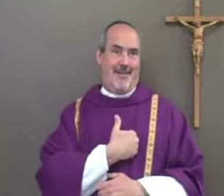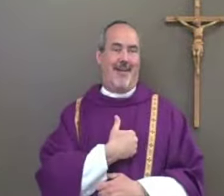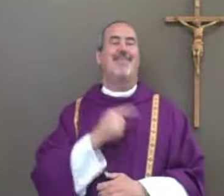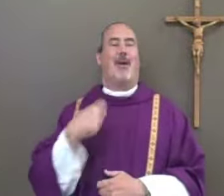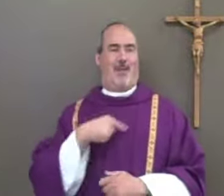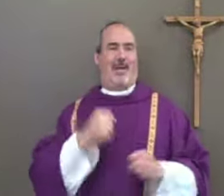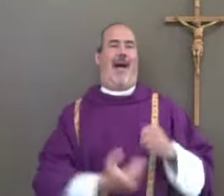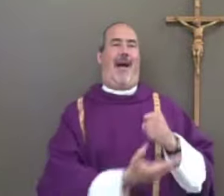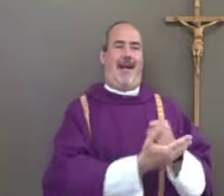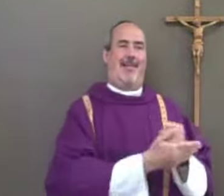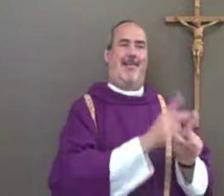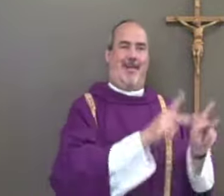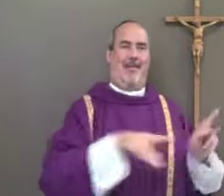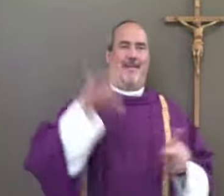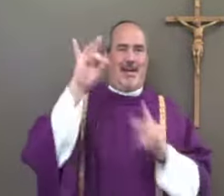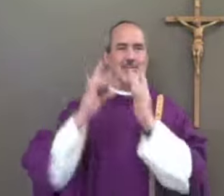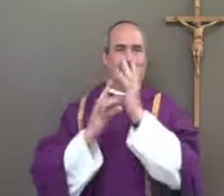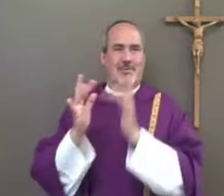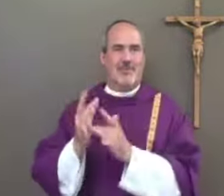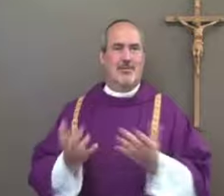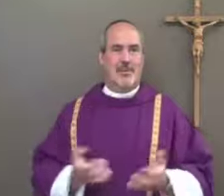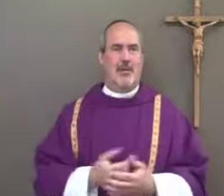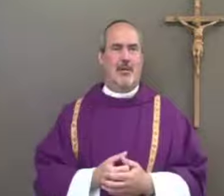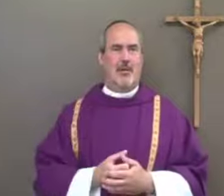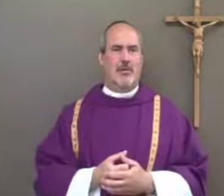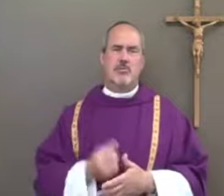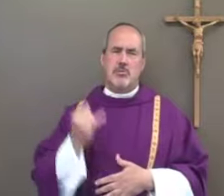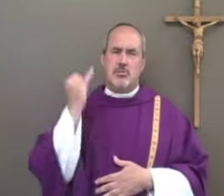ourselves first before we can help other people find him.